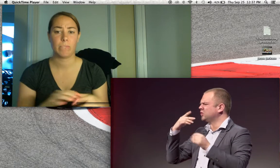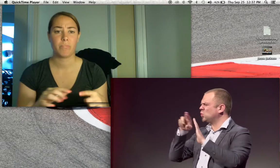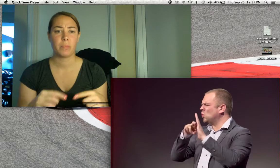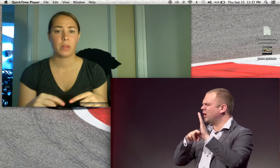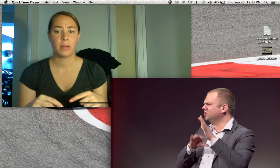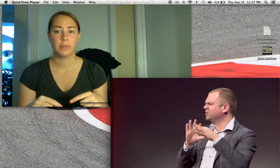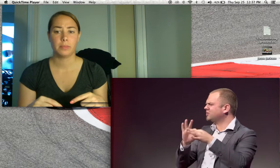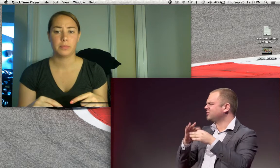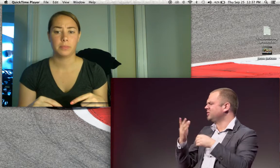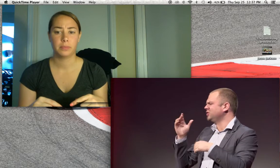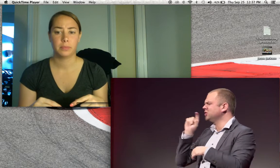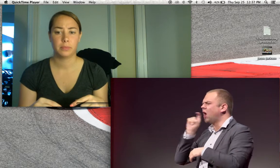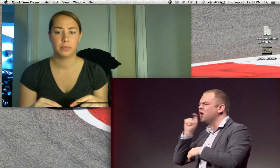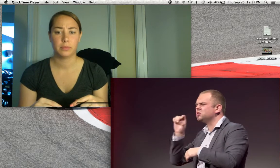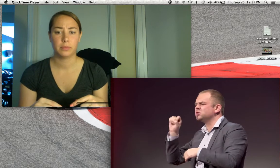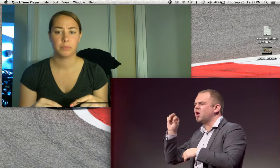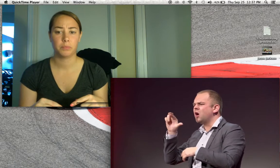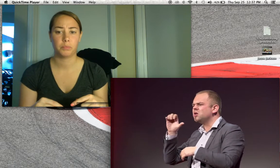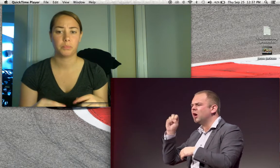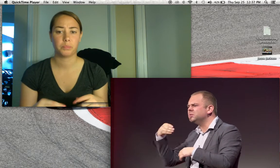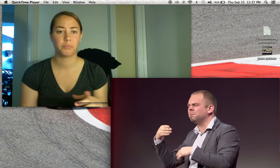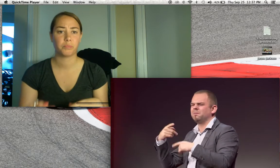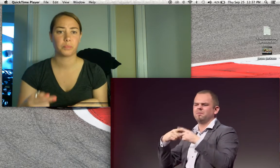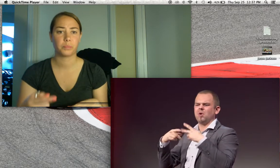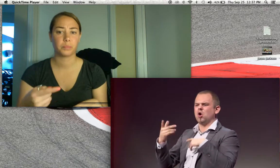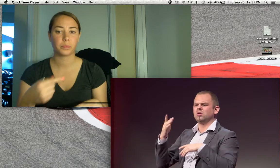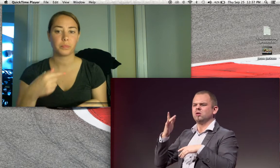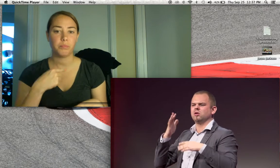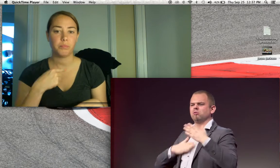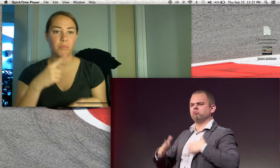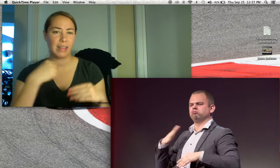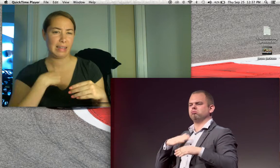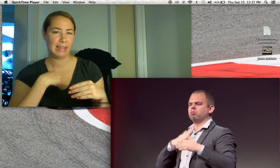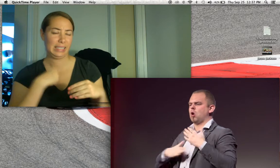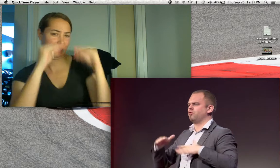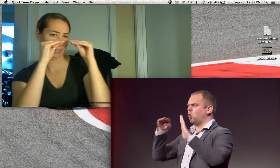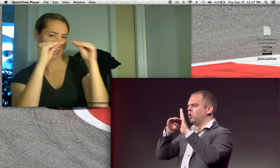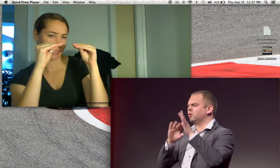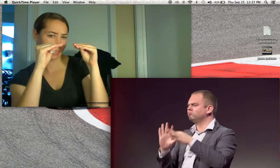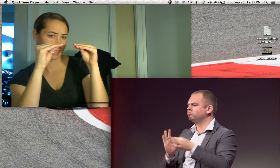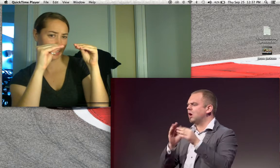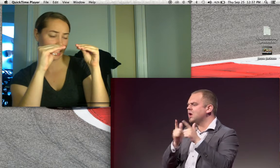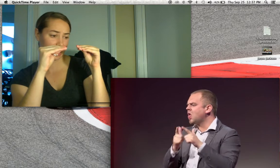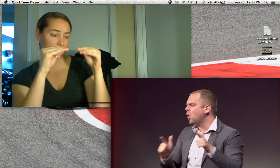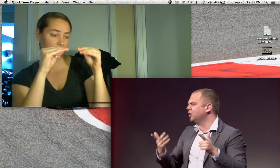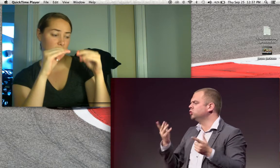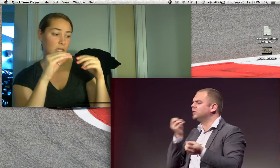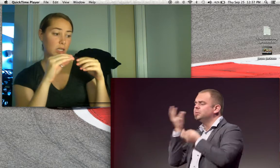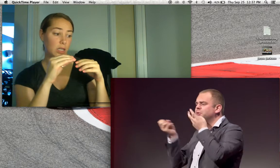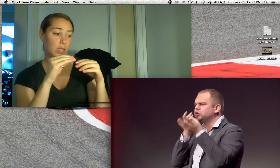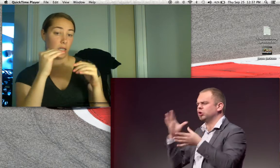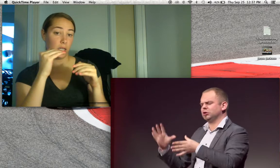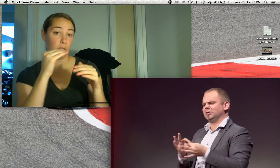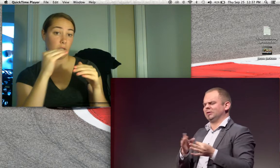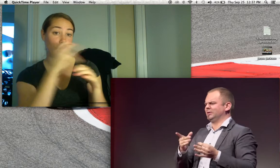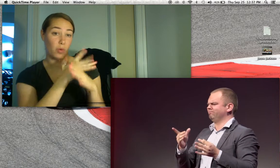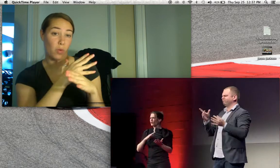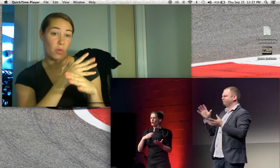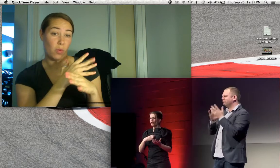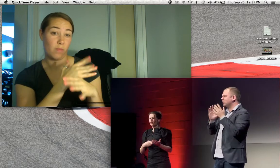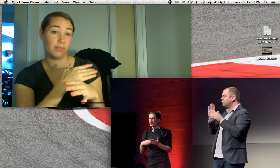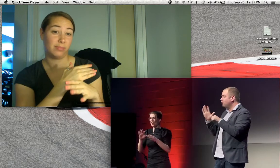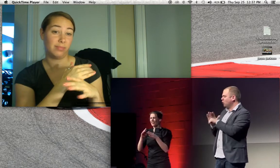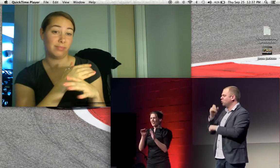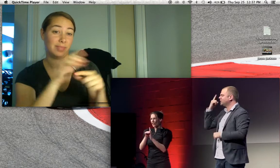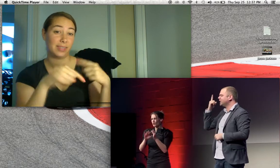written Dutch as a second language, and I try to explain the rules of touch to them, but they sometimes don't get